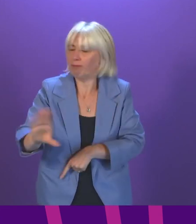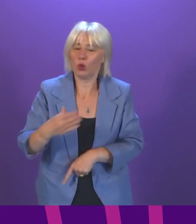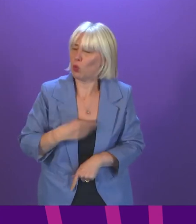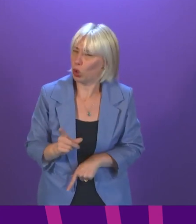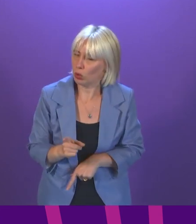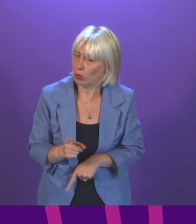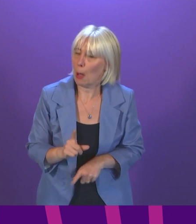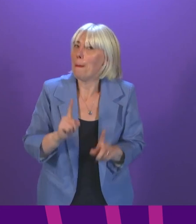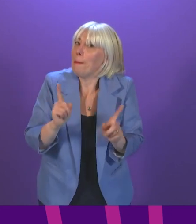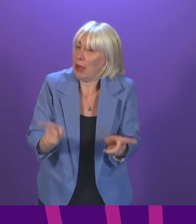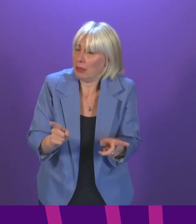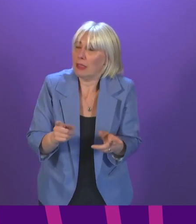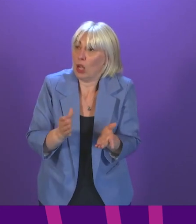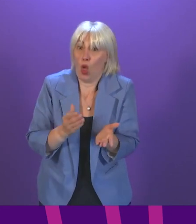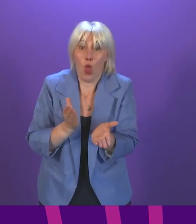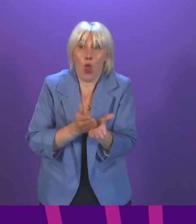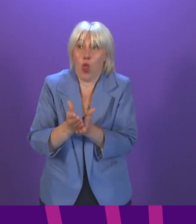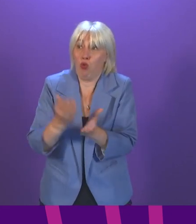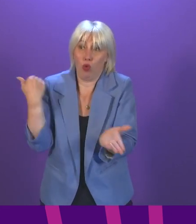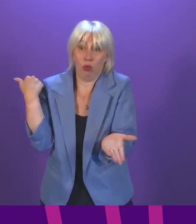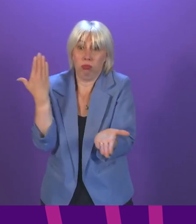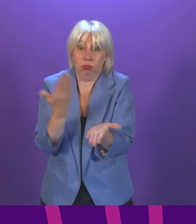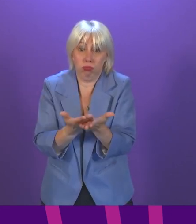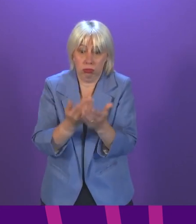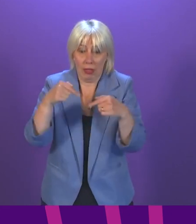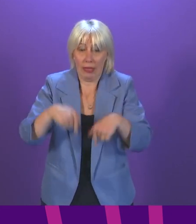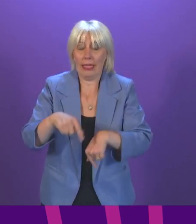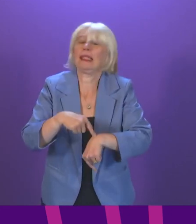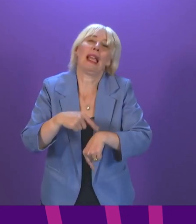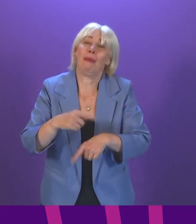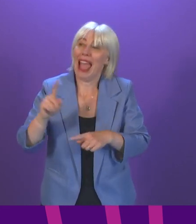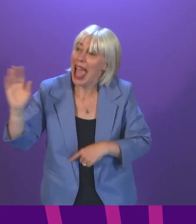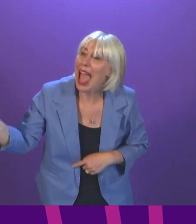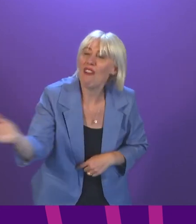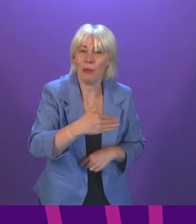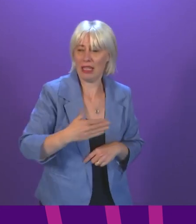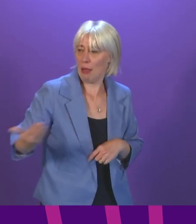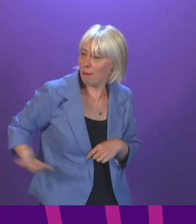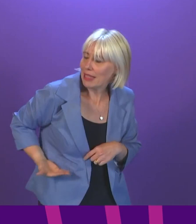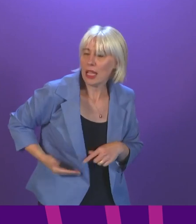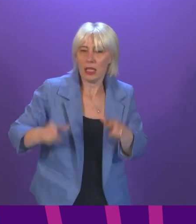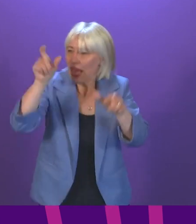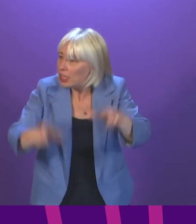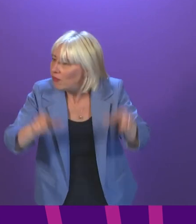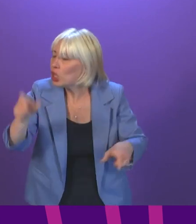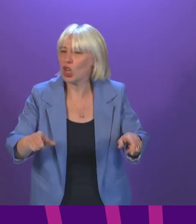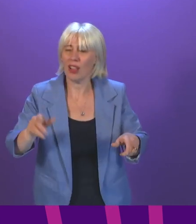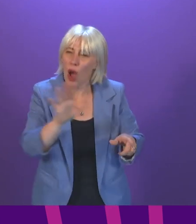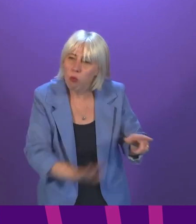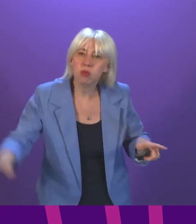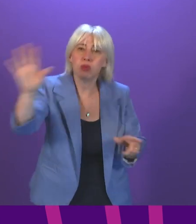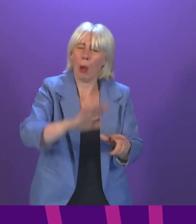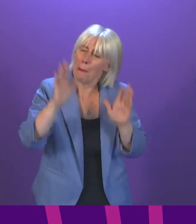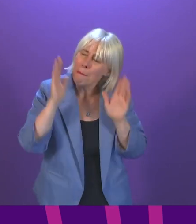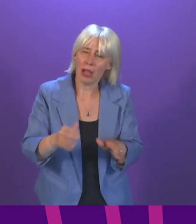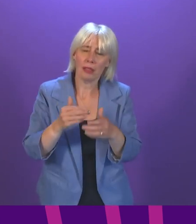as has been the case right throughout this whole experience, we need the help of every business and every individual across the country. We need